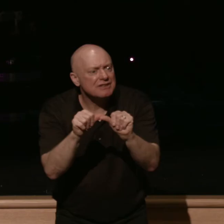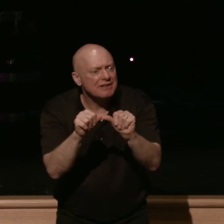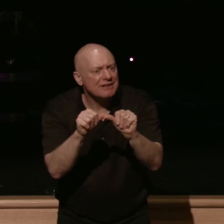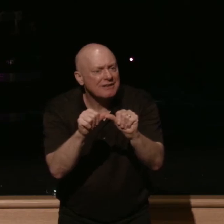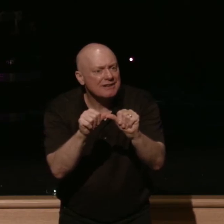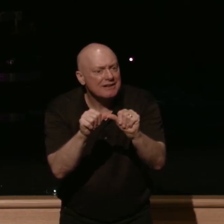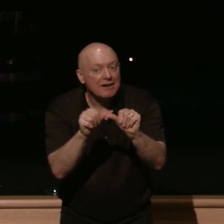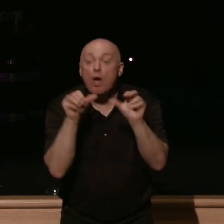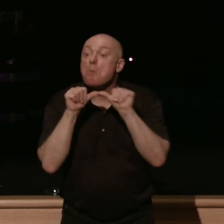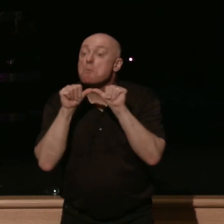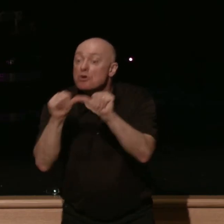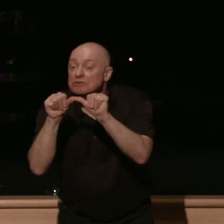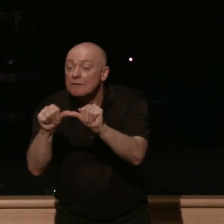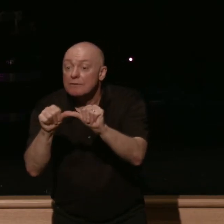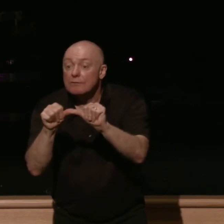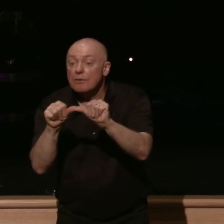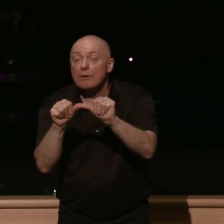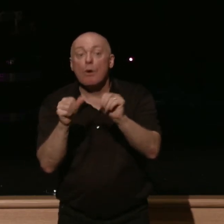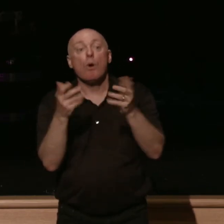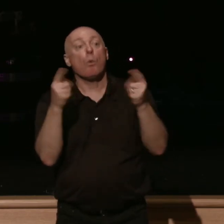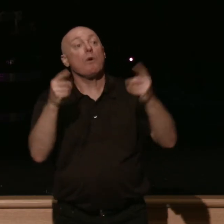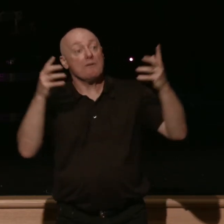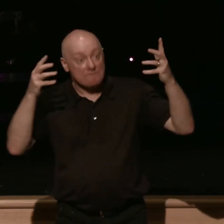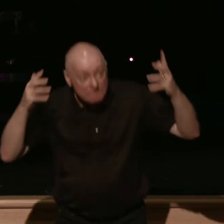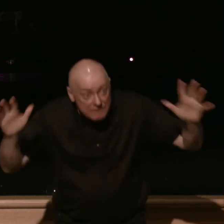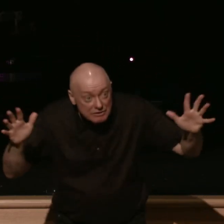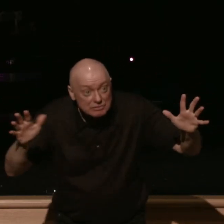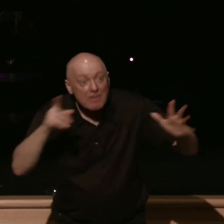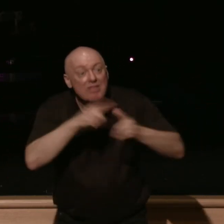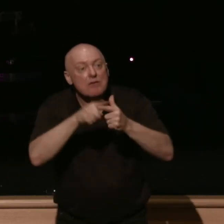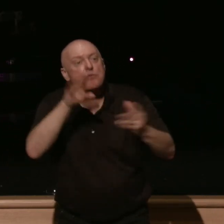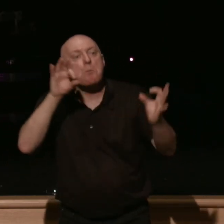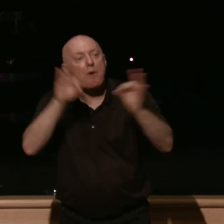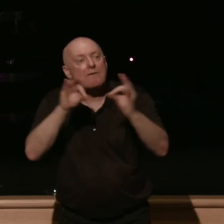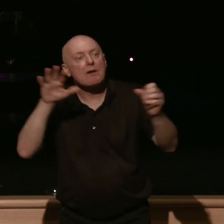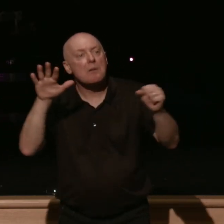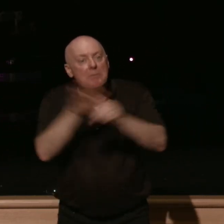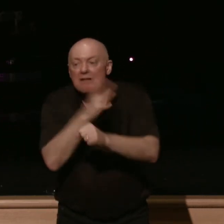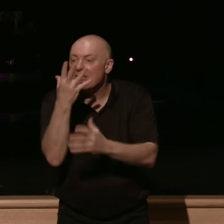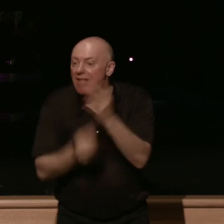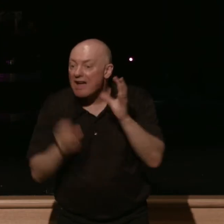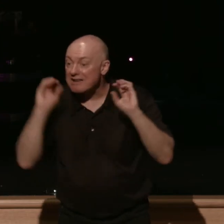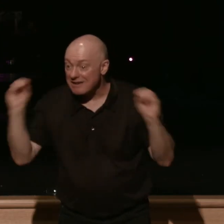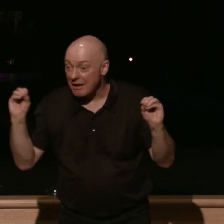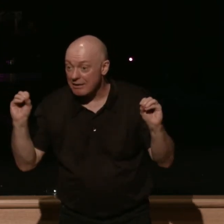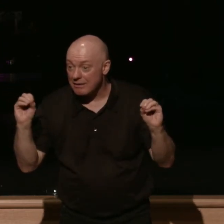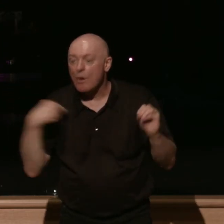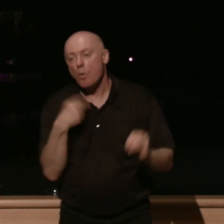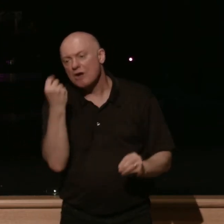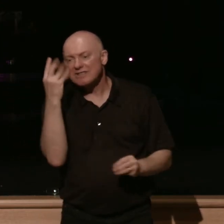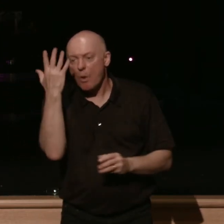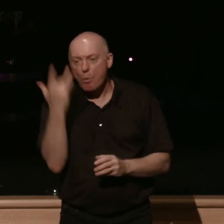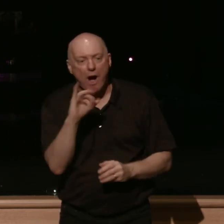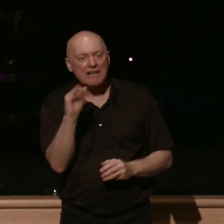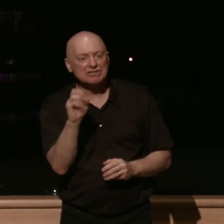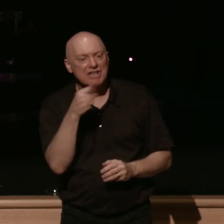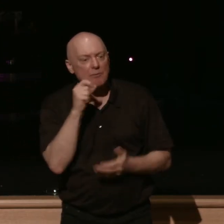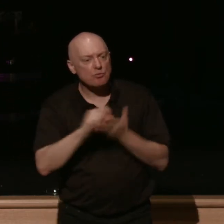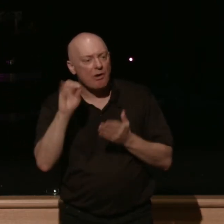and perseverance let it have its full effect that you may be perfect and complete lacking nothing we get why james writes that we get why peter writes this